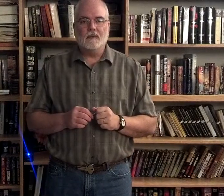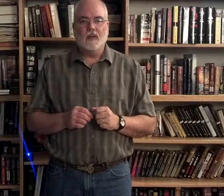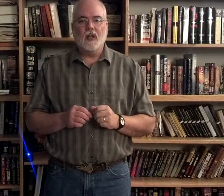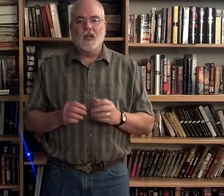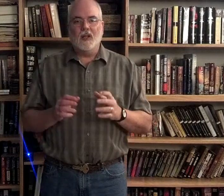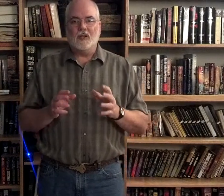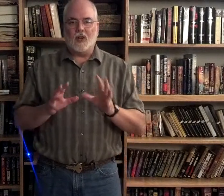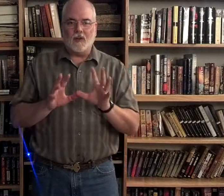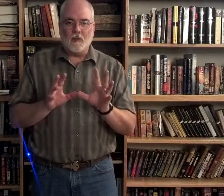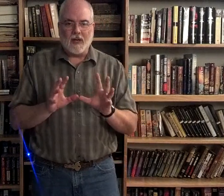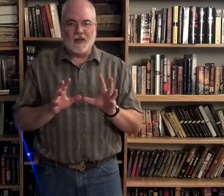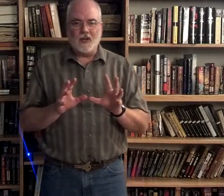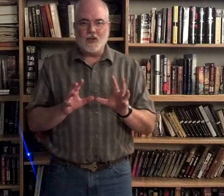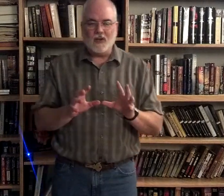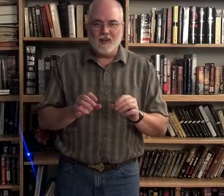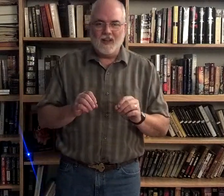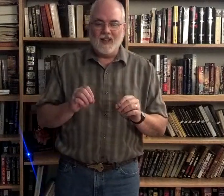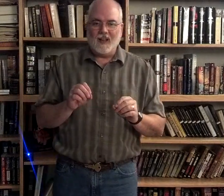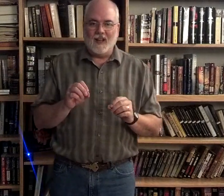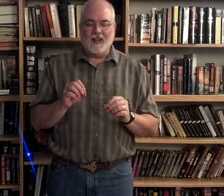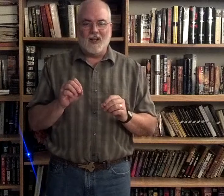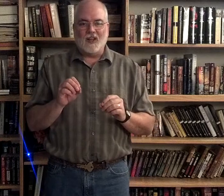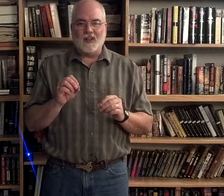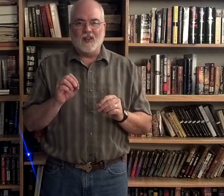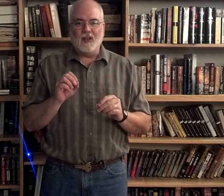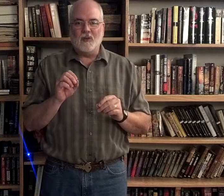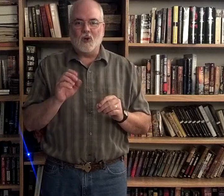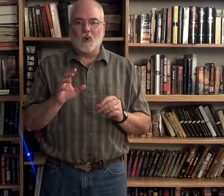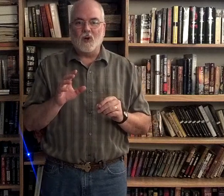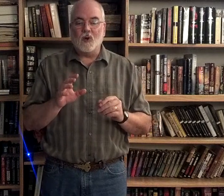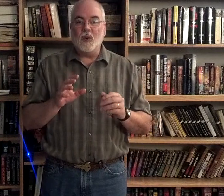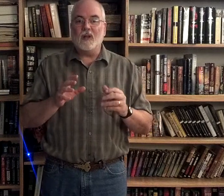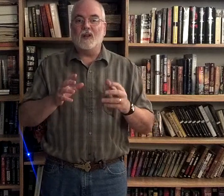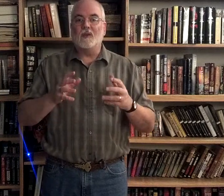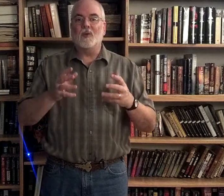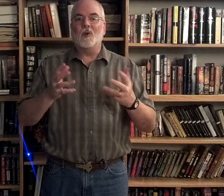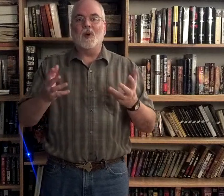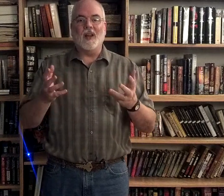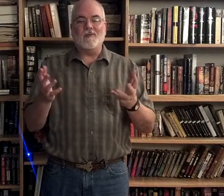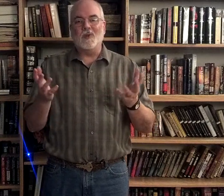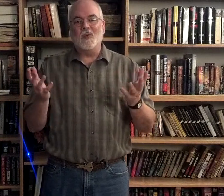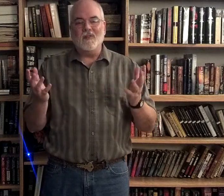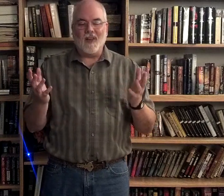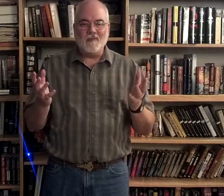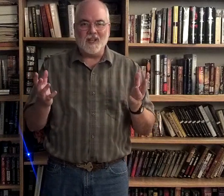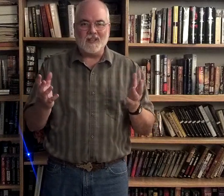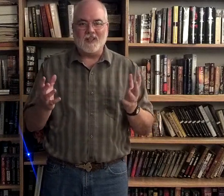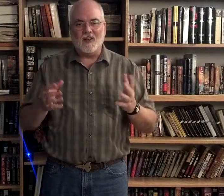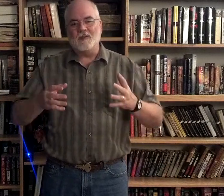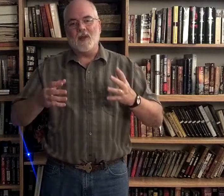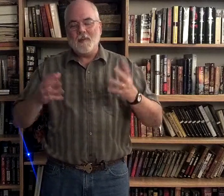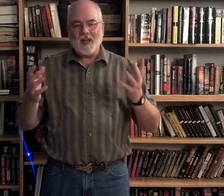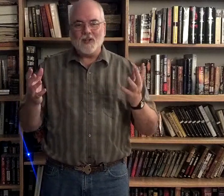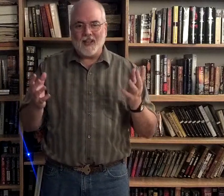sorry for the minor glitch here, uh, the recorder quit recording after 25 minutes. Imagine that.